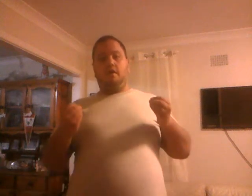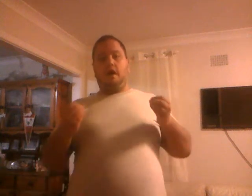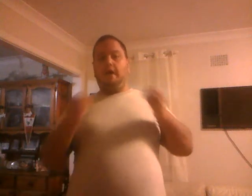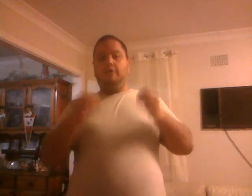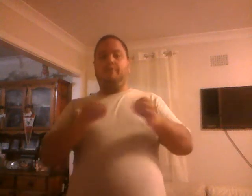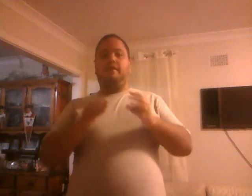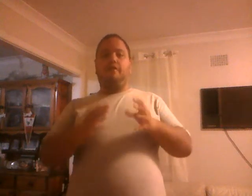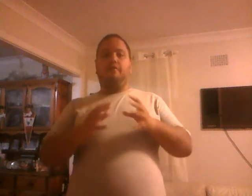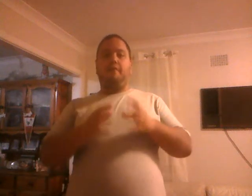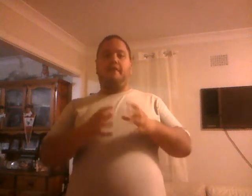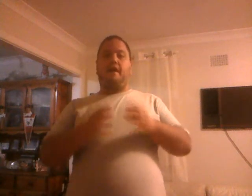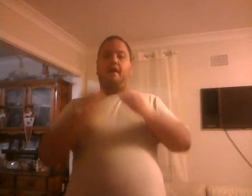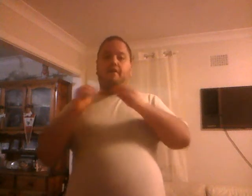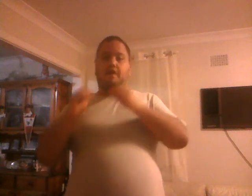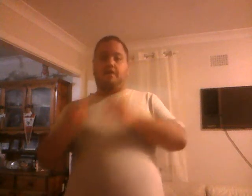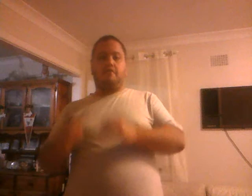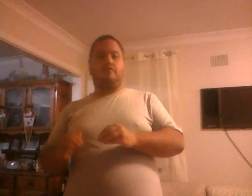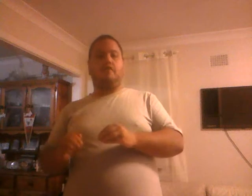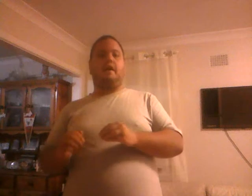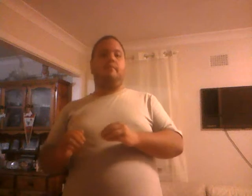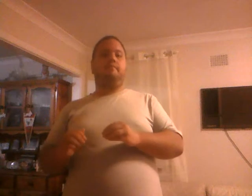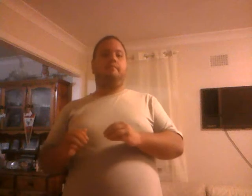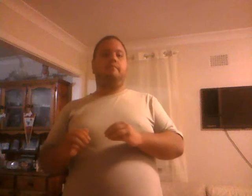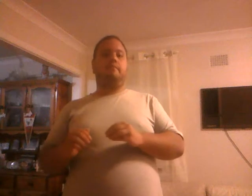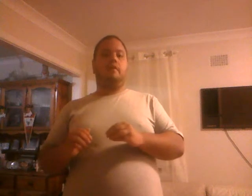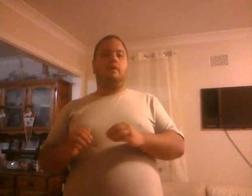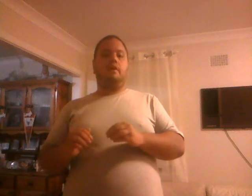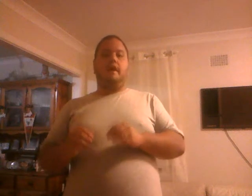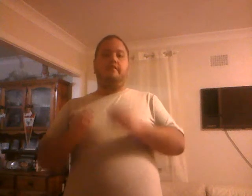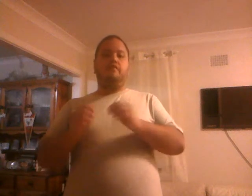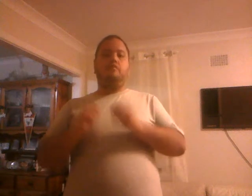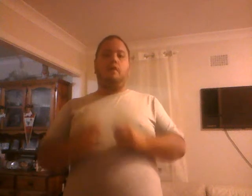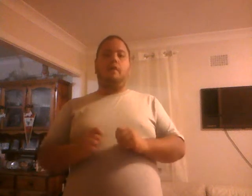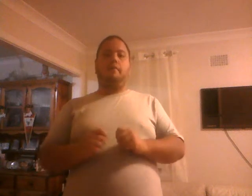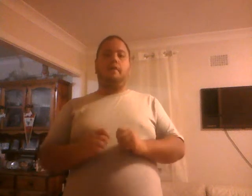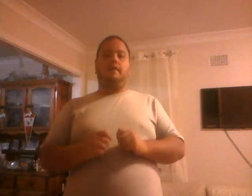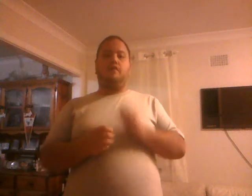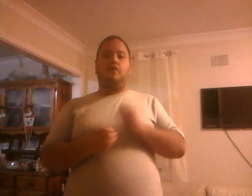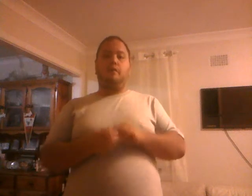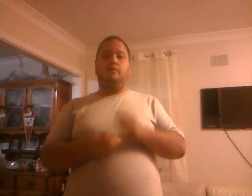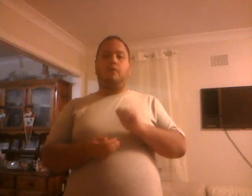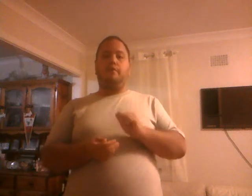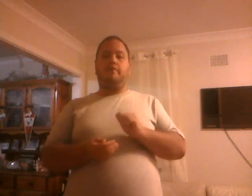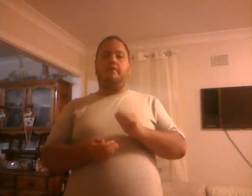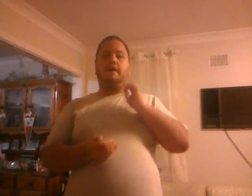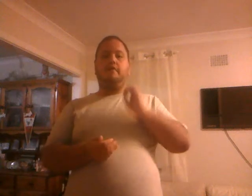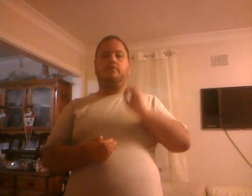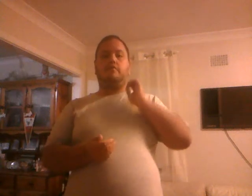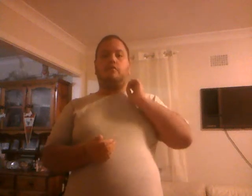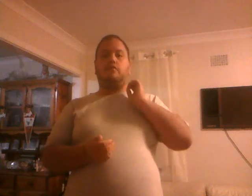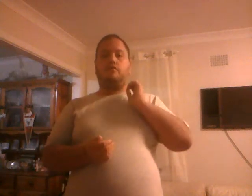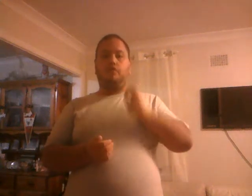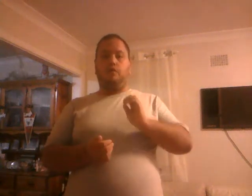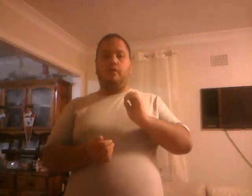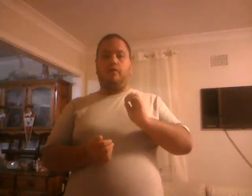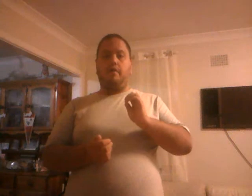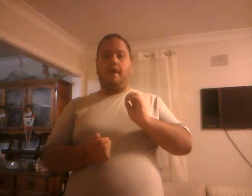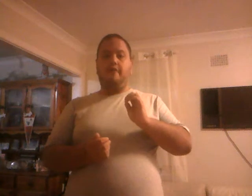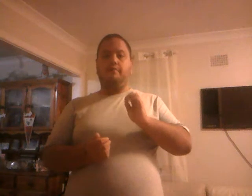I don't want to hear about that, over here in Australia. And this is where I believe that Tommy Robinson is, do, has